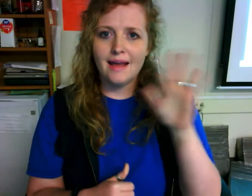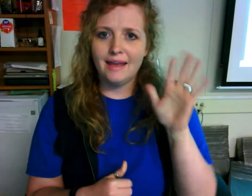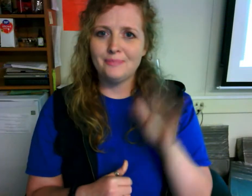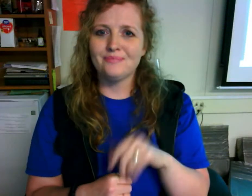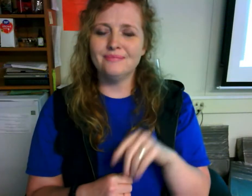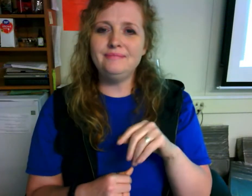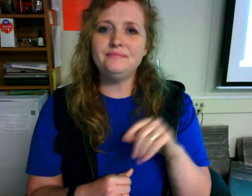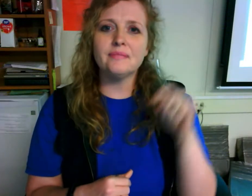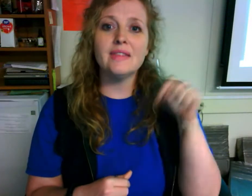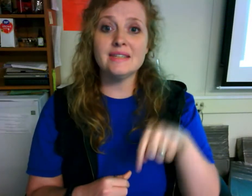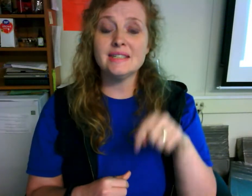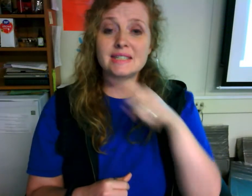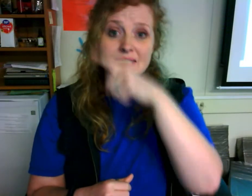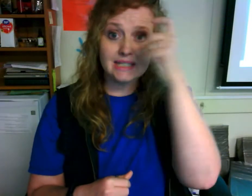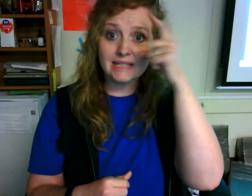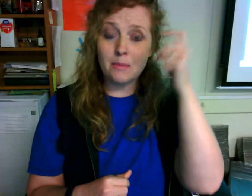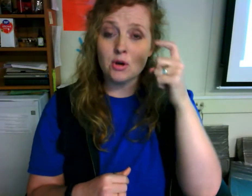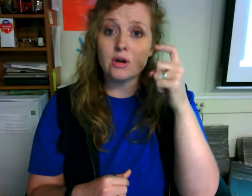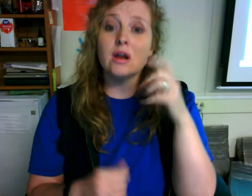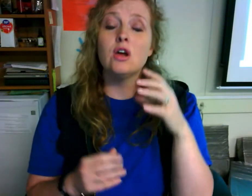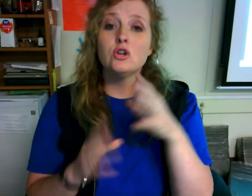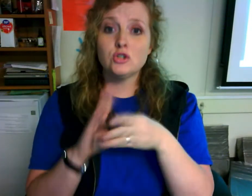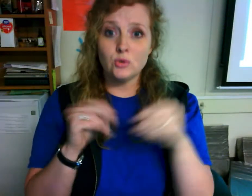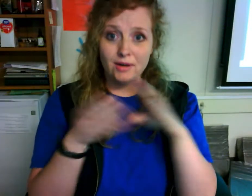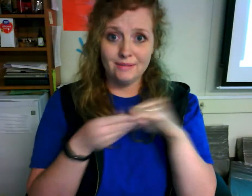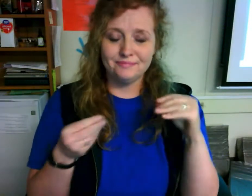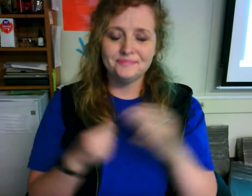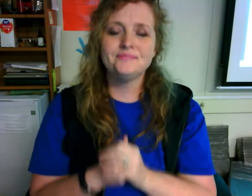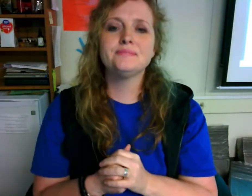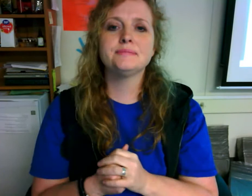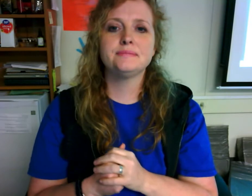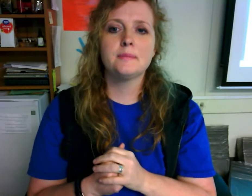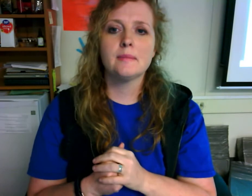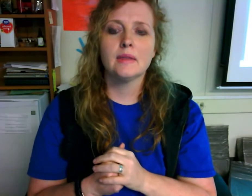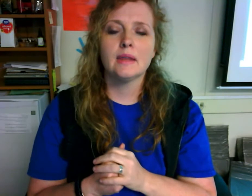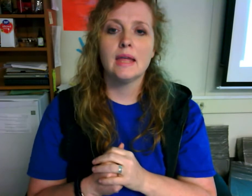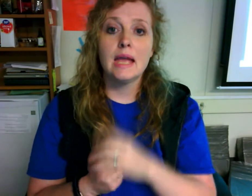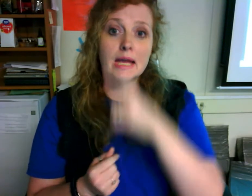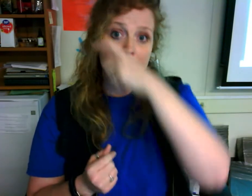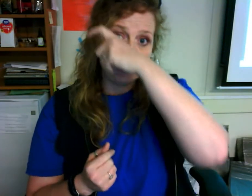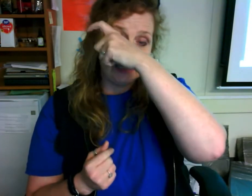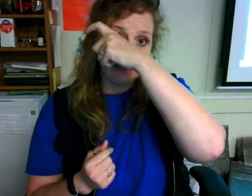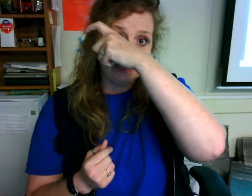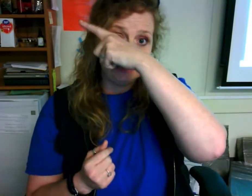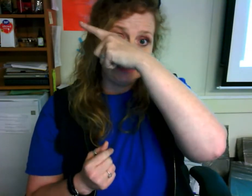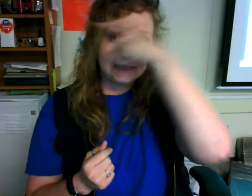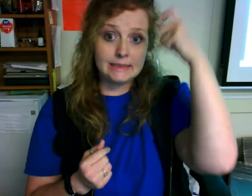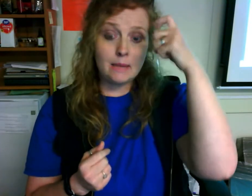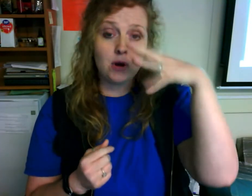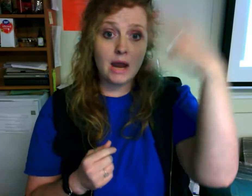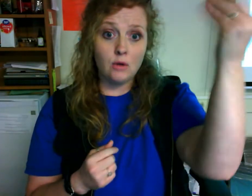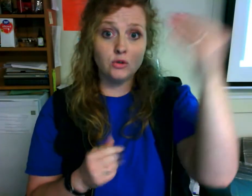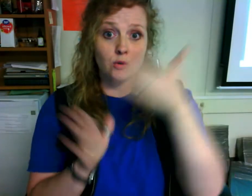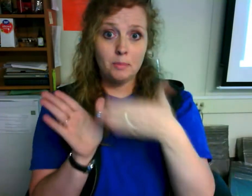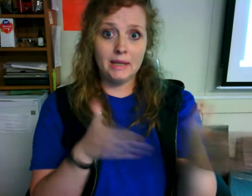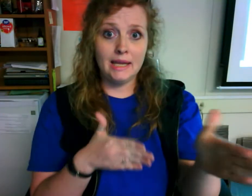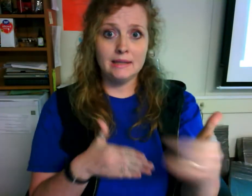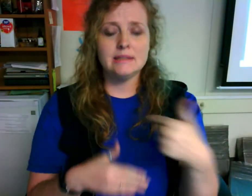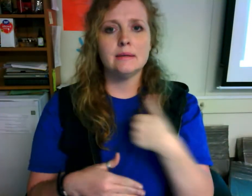this is the summer story summer outdoor plans